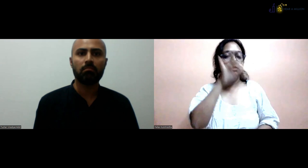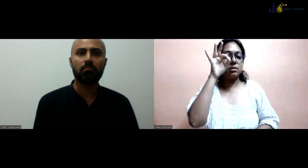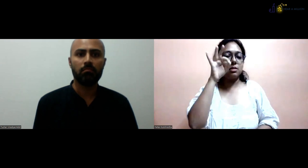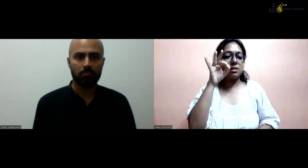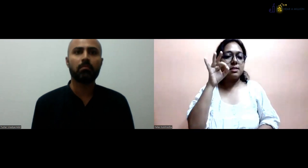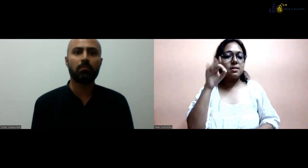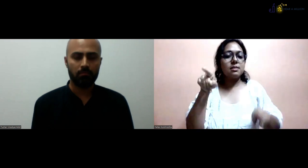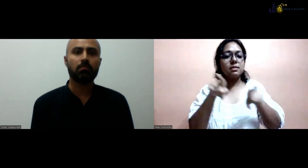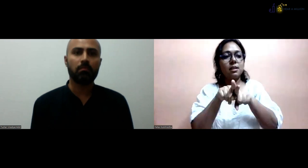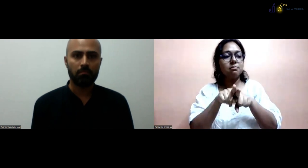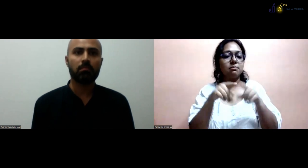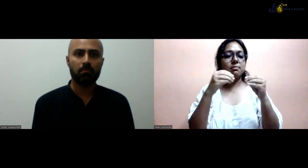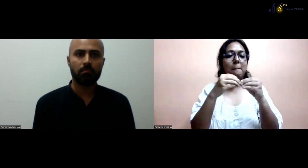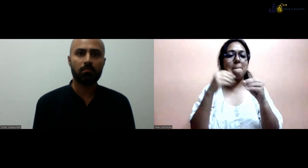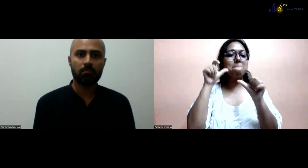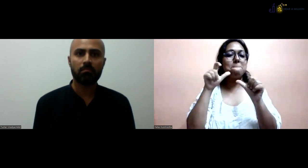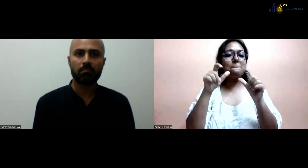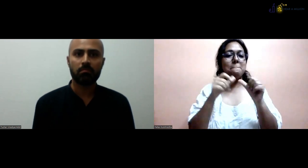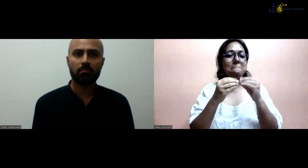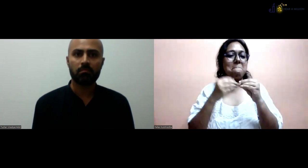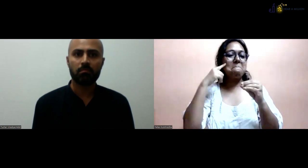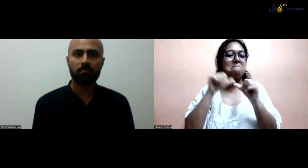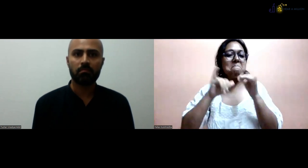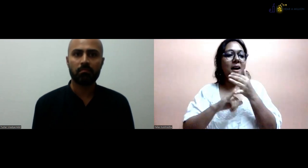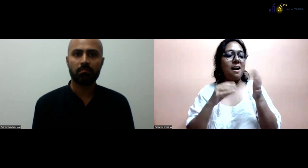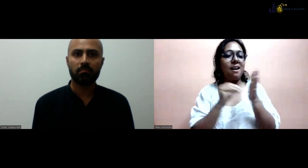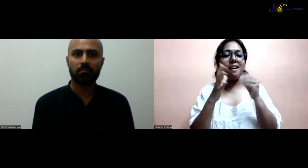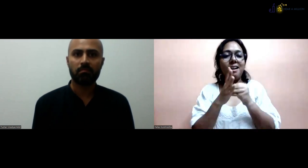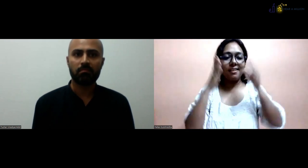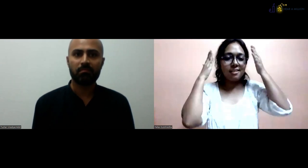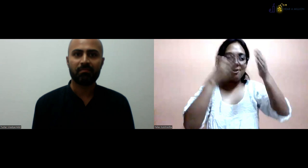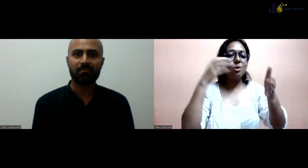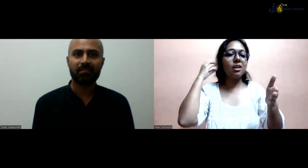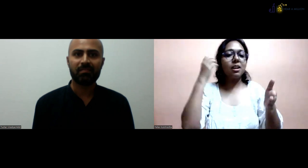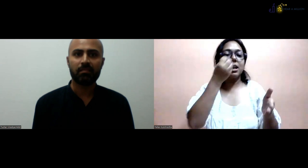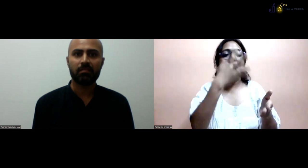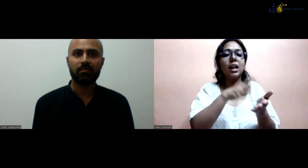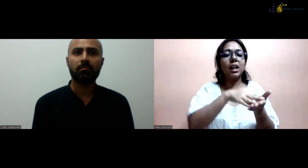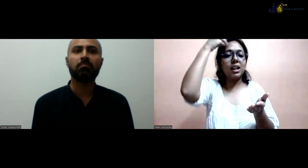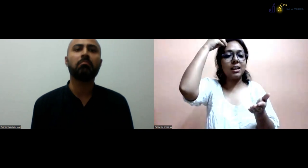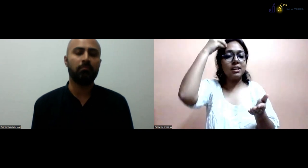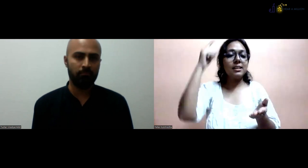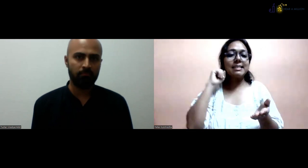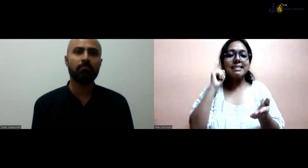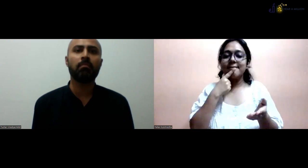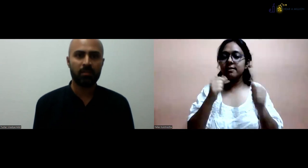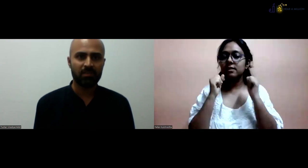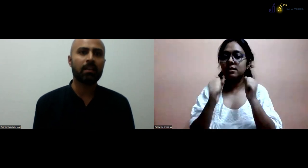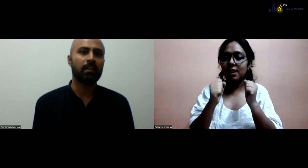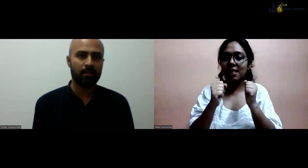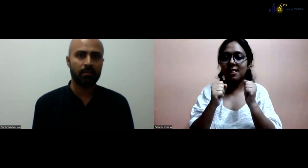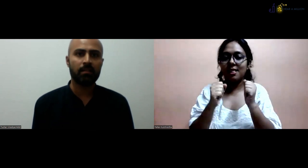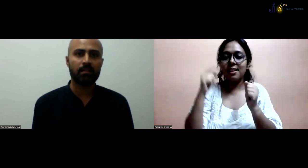course, earlier course was just focusing on hearing people. So, the course was